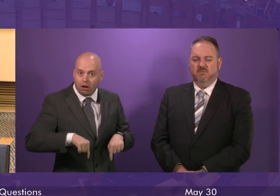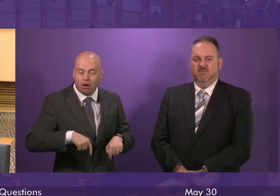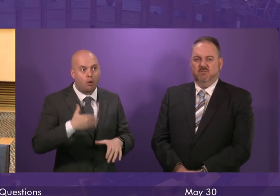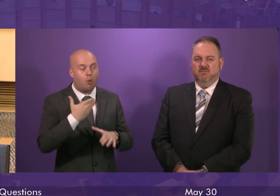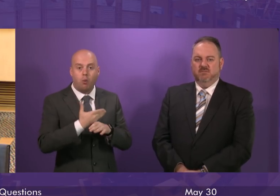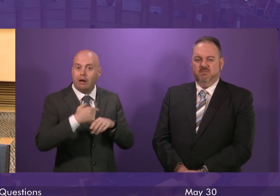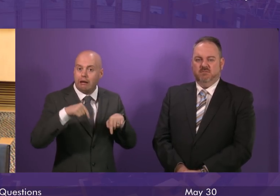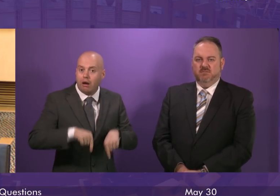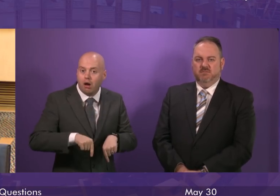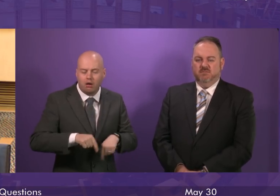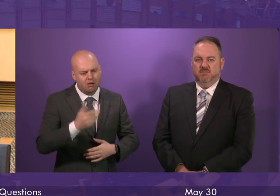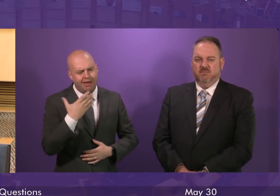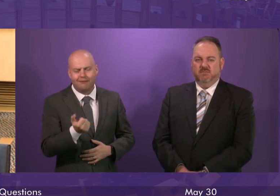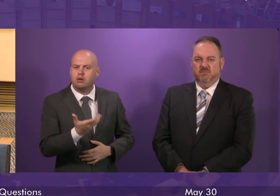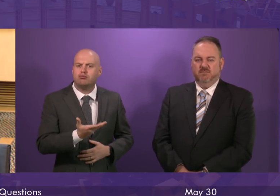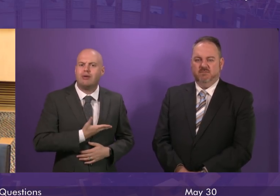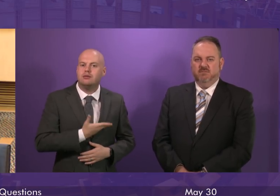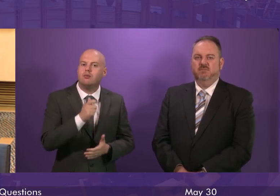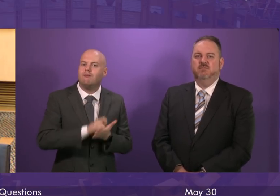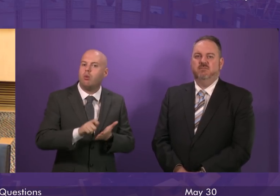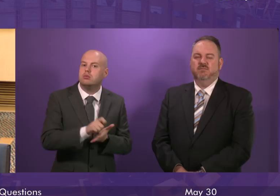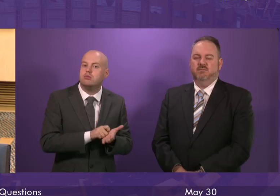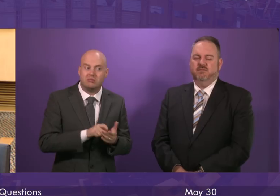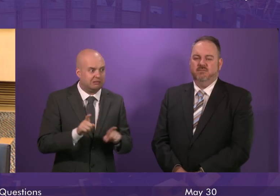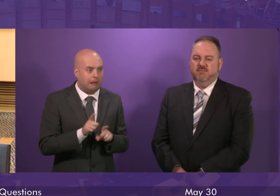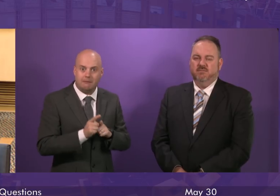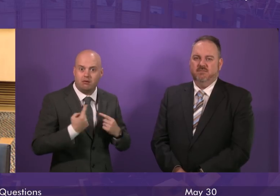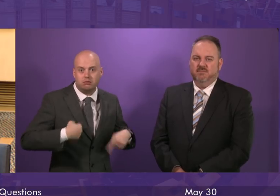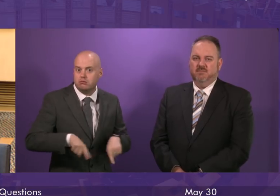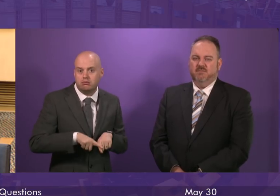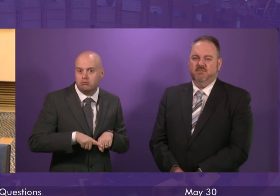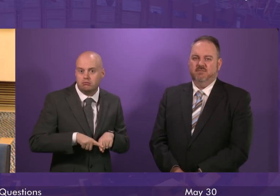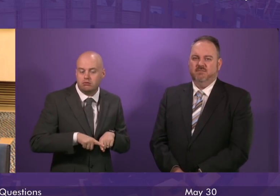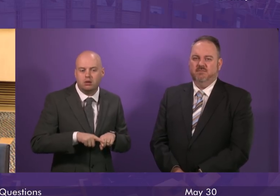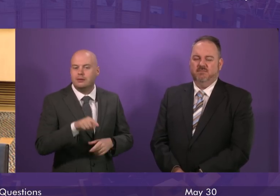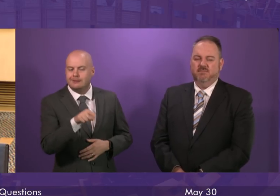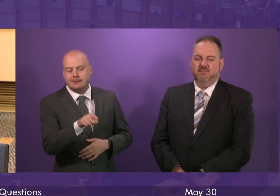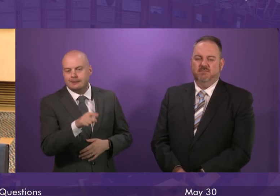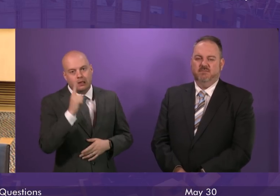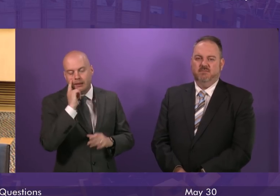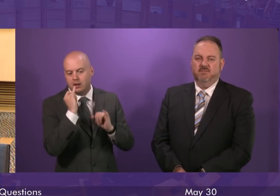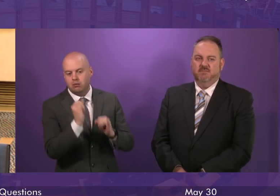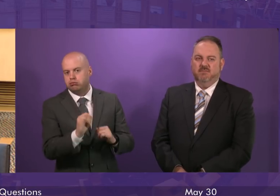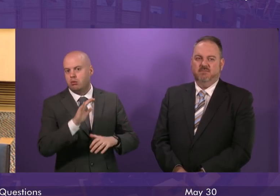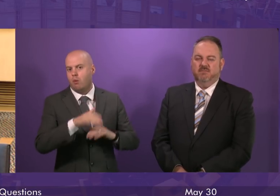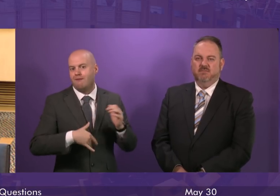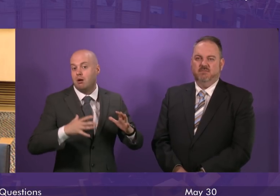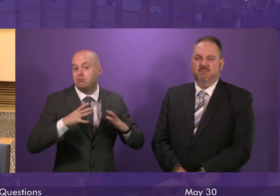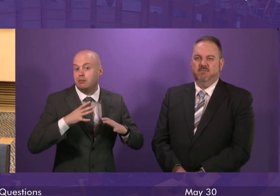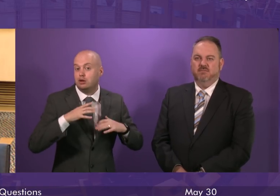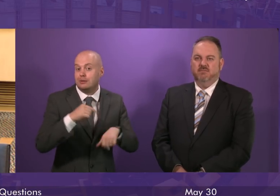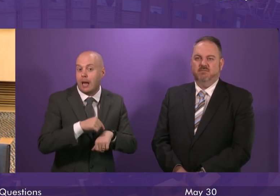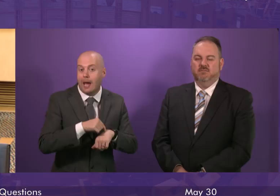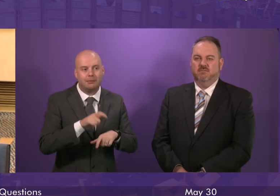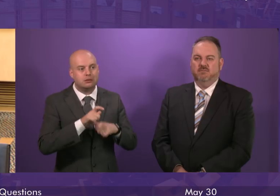to vote as any of the rest of us the issues that arose were clearly a result of insufficient preparation time because of the prevarication over Brexit